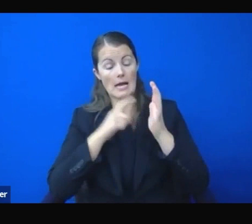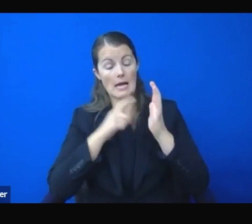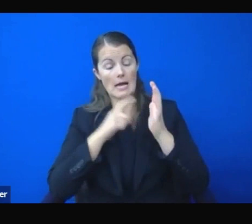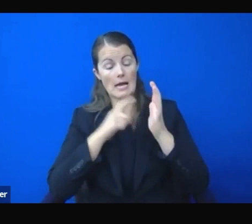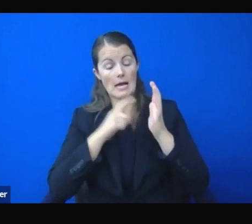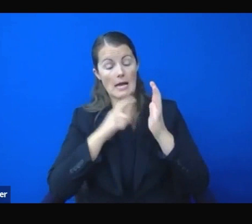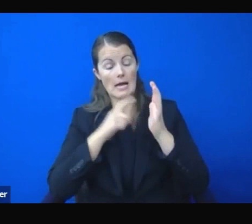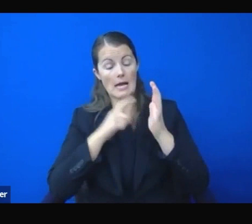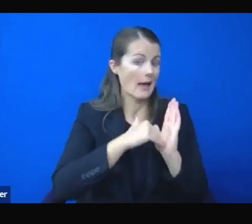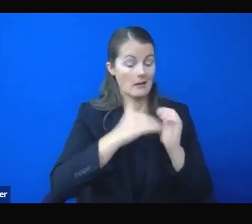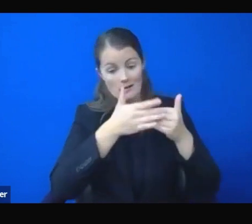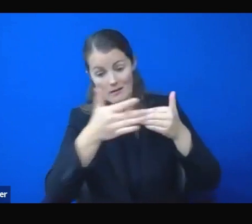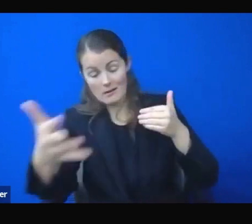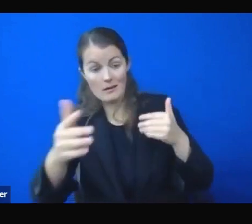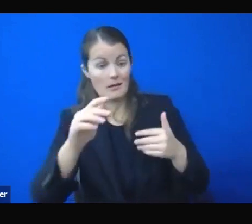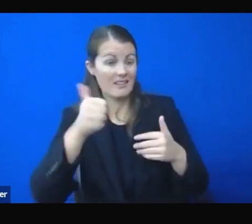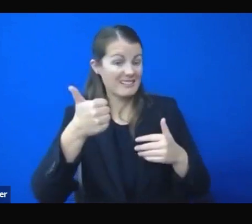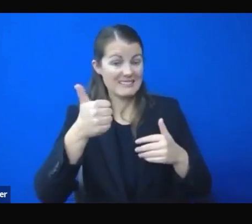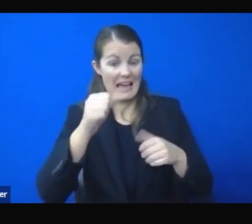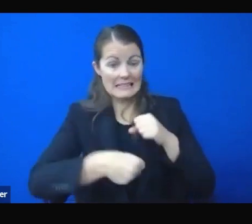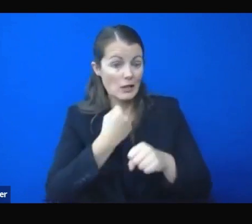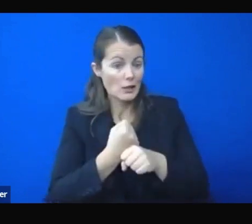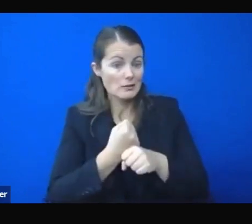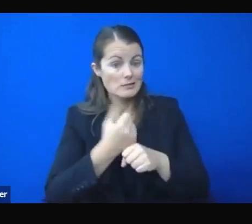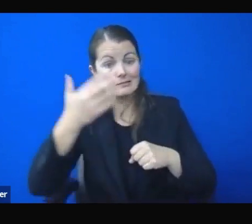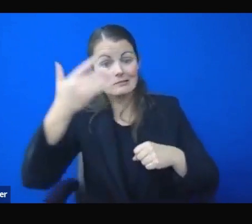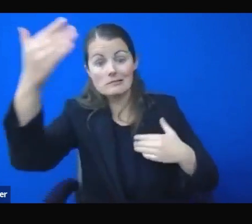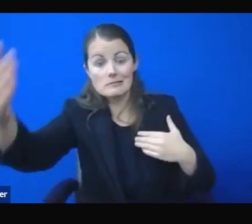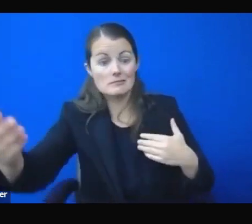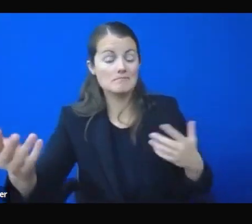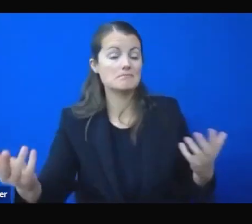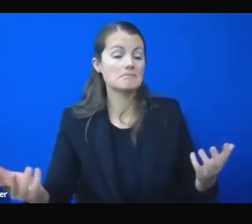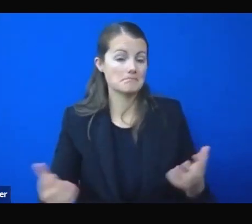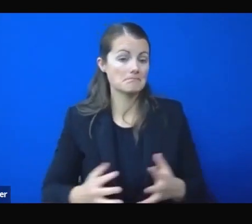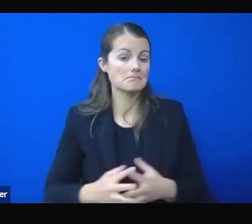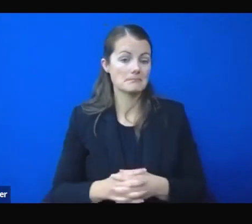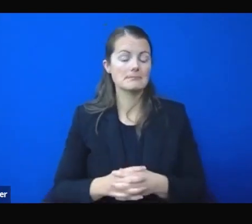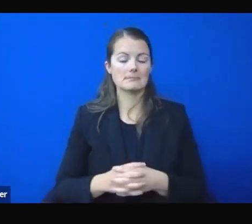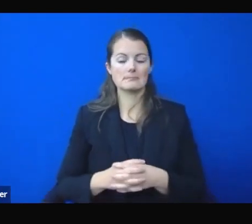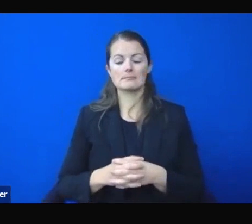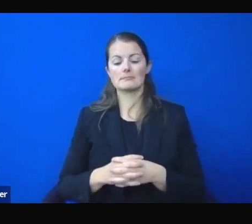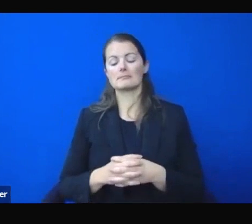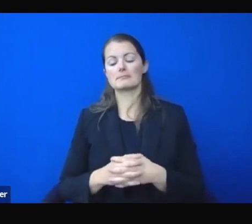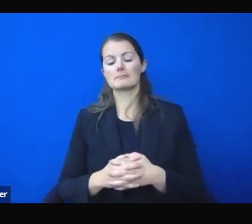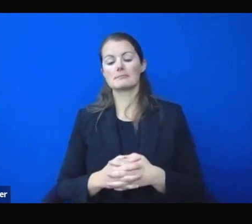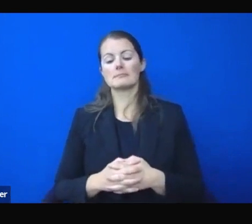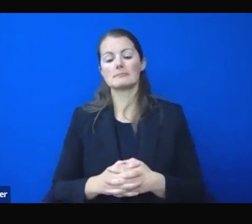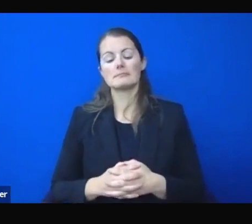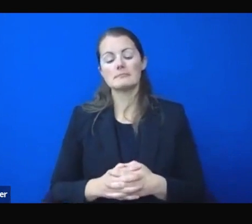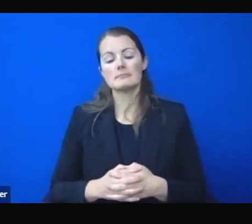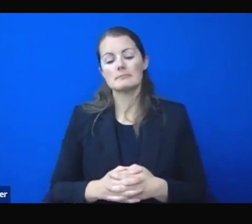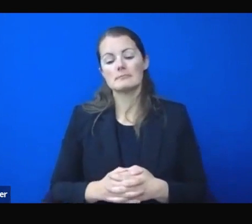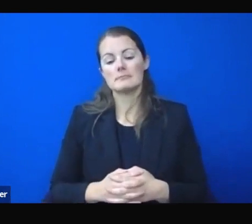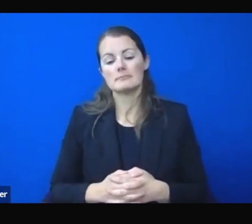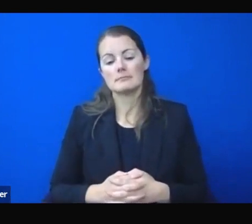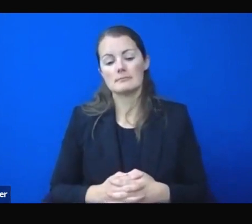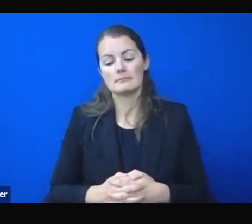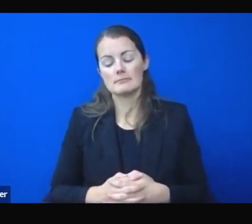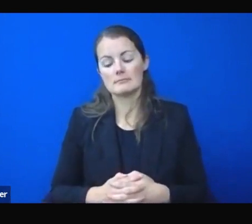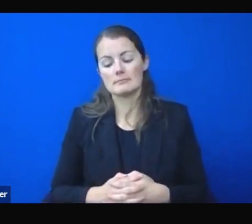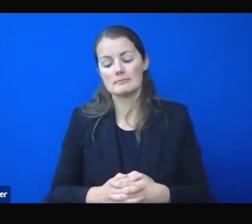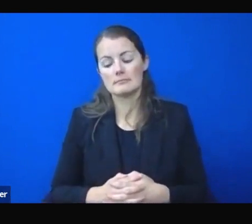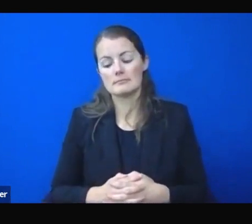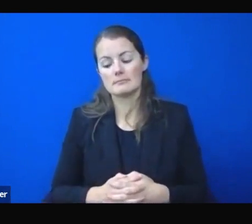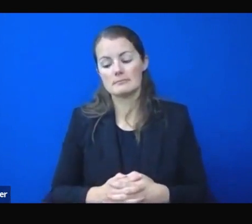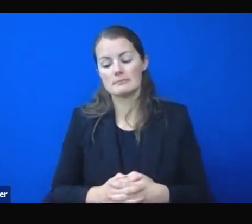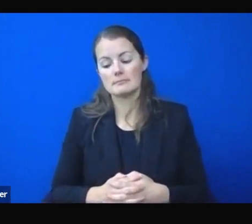So when I talk to you about what the state is going to do, and about revenue, and about unemployment, our safety, it is not lost on me that